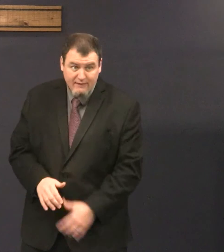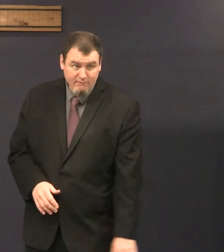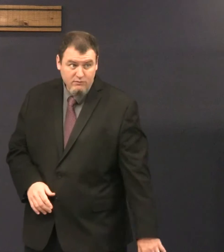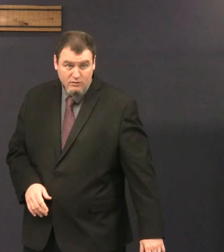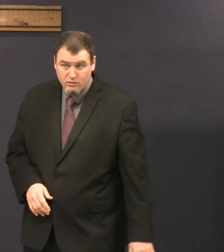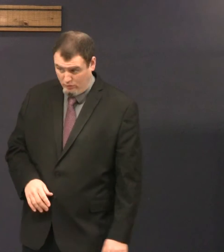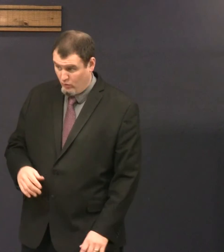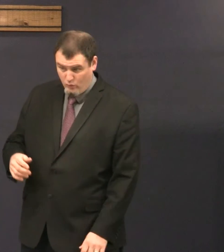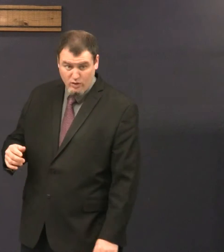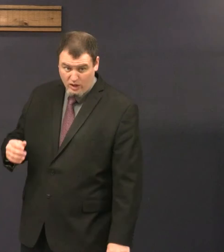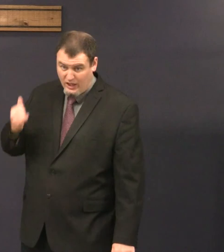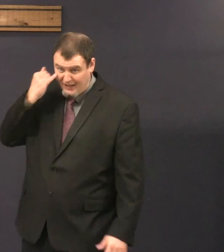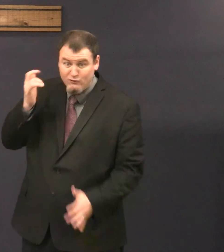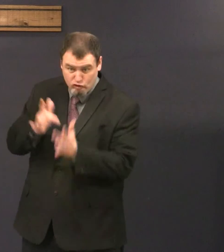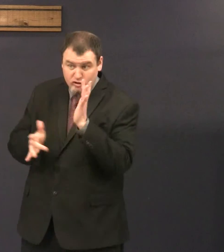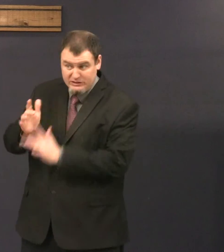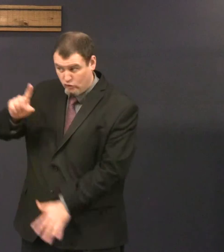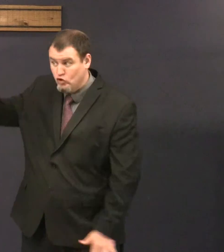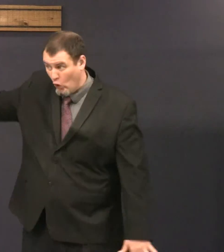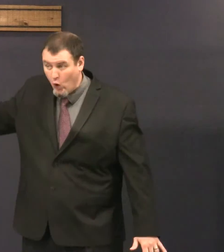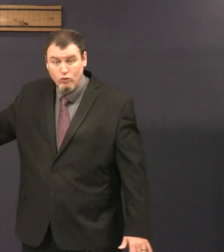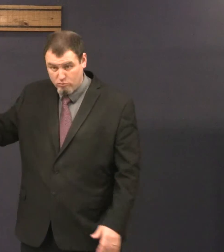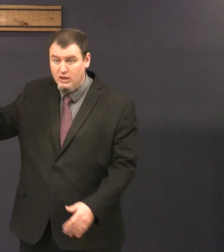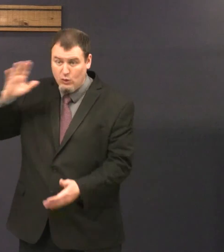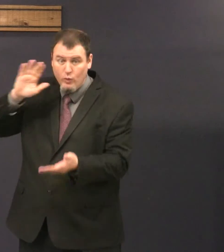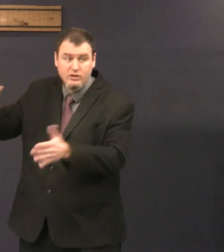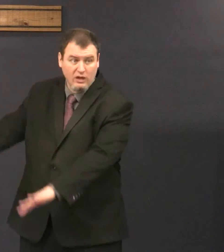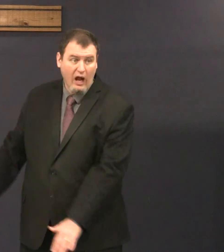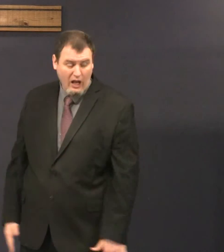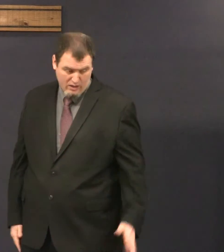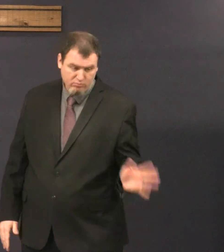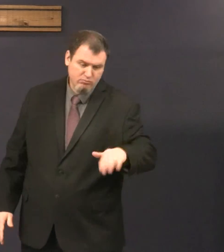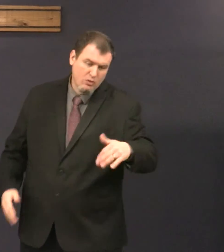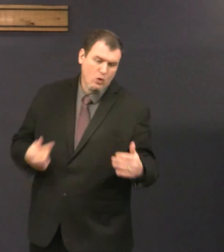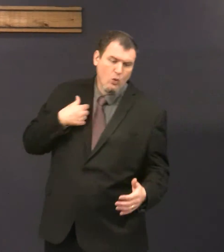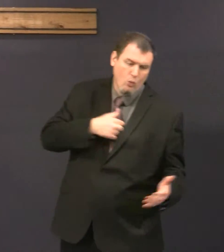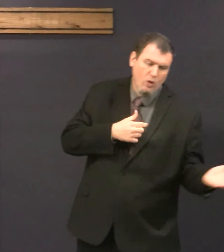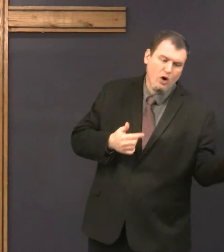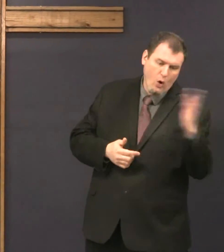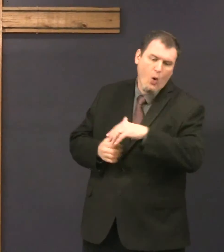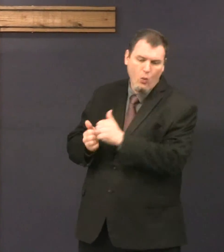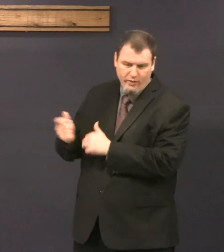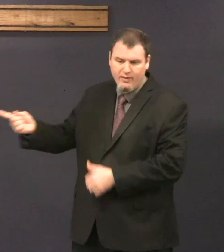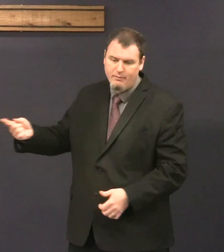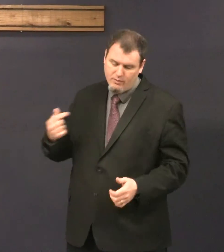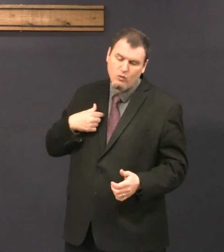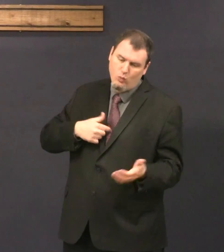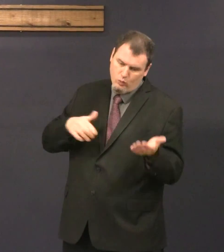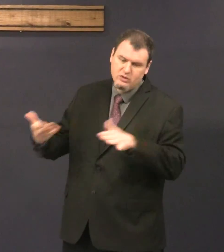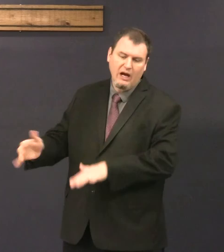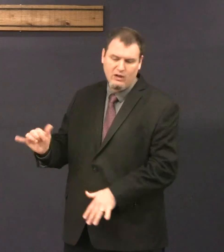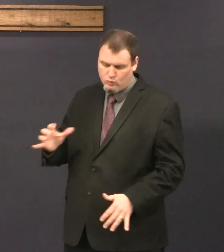Thomas believed that. He said, if Jesus goes there, he's going to die. Let's go die with him.